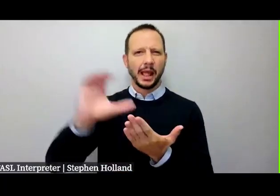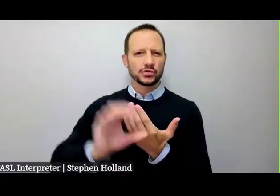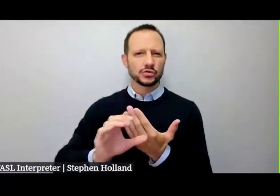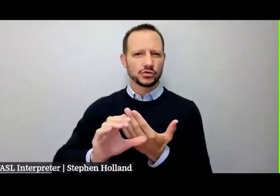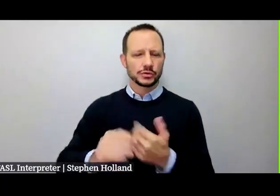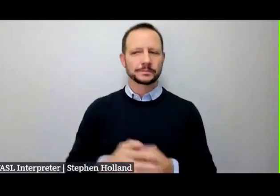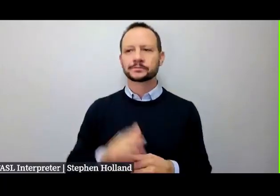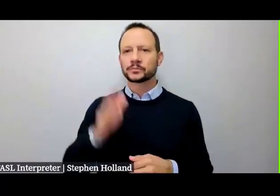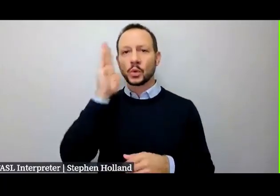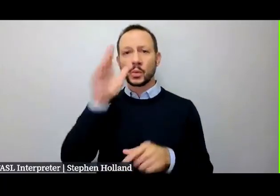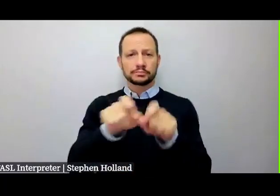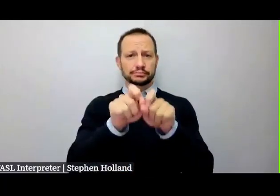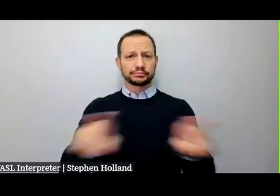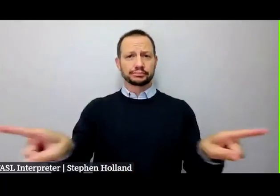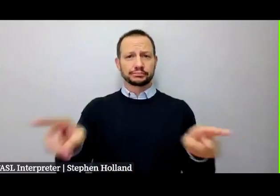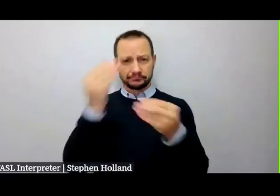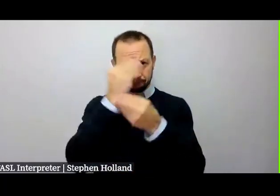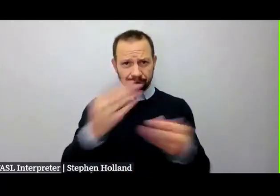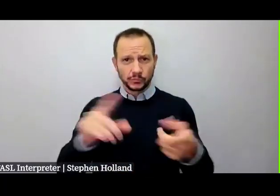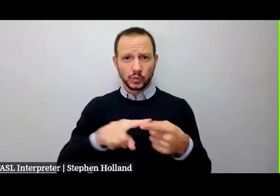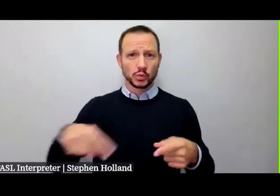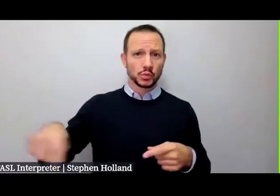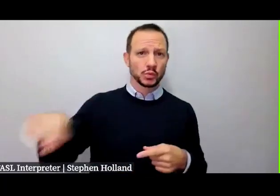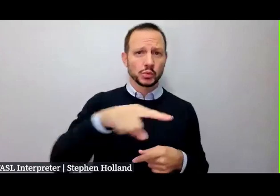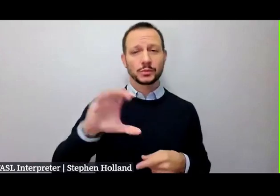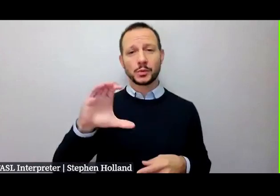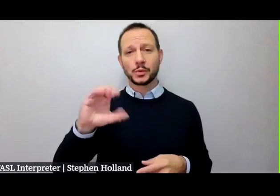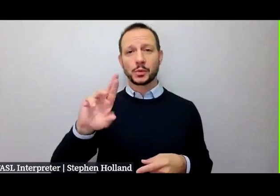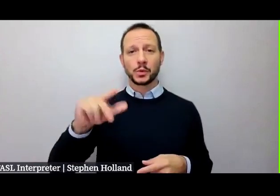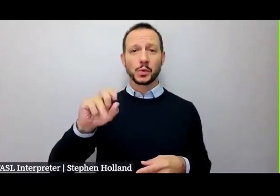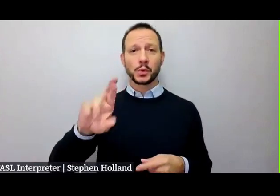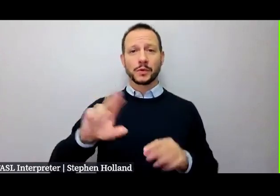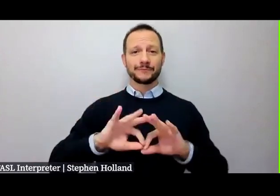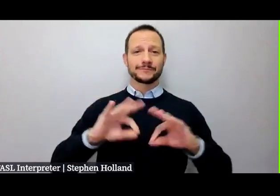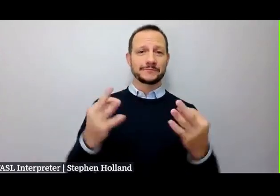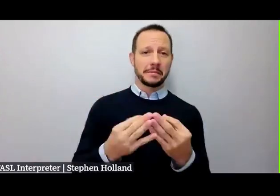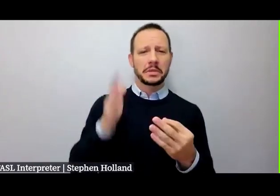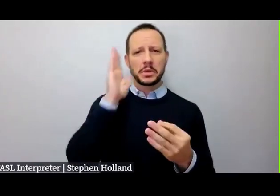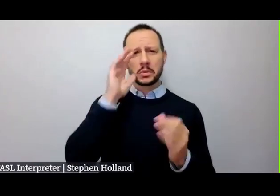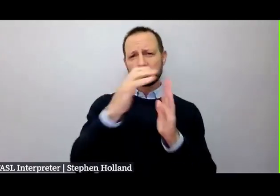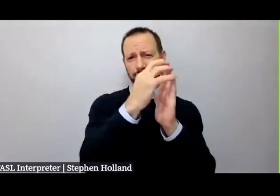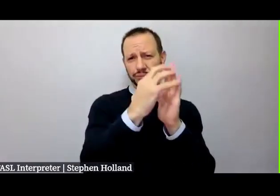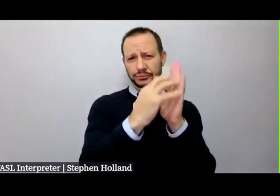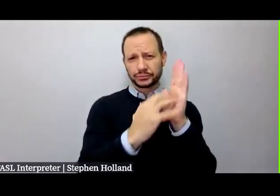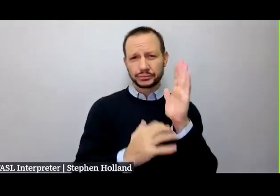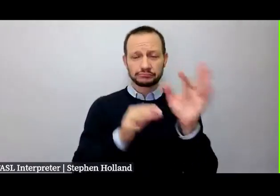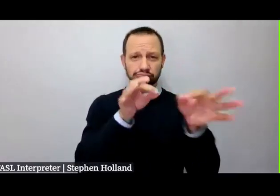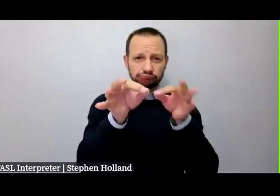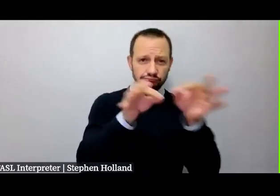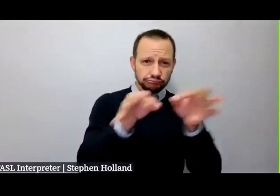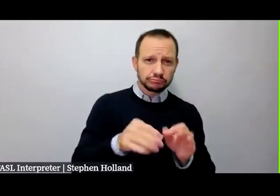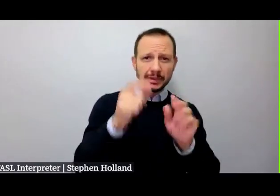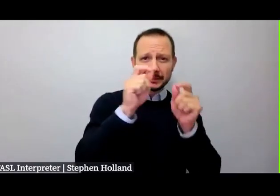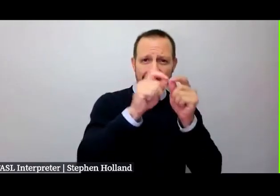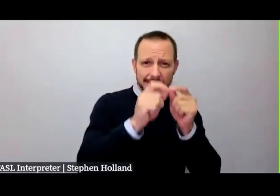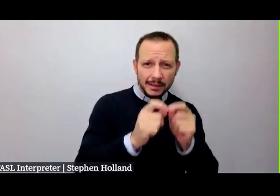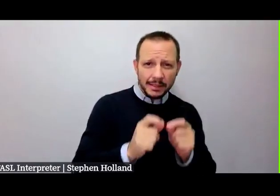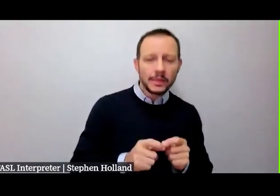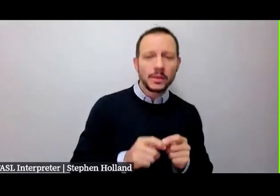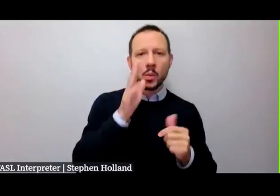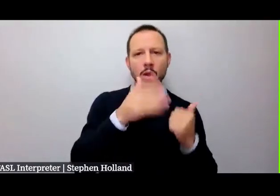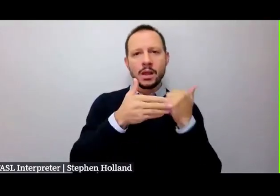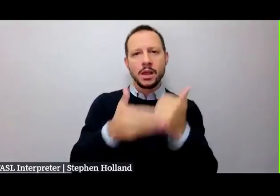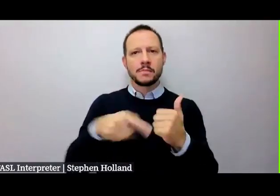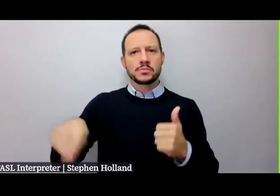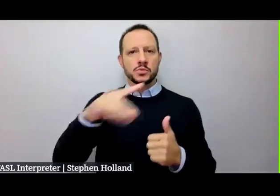to our Cougar families later this week with lots of additional details so that our families can also prepare to reopen schools on the